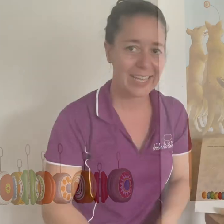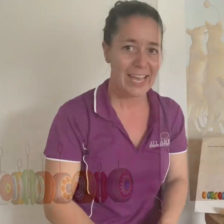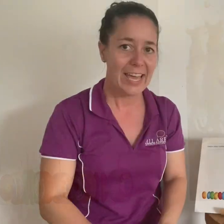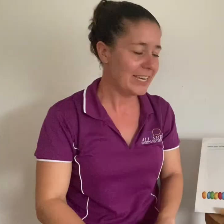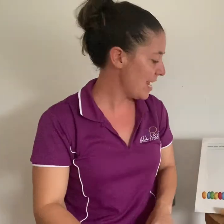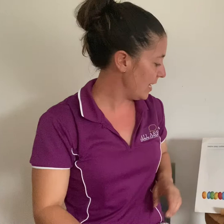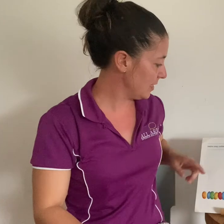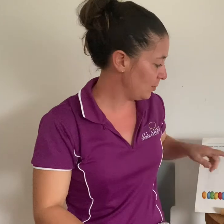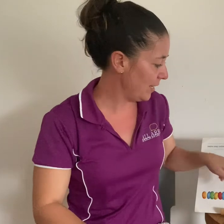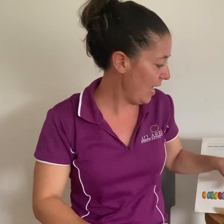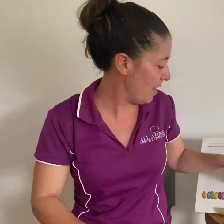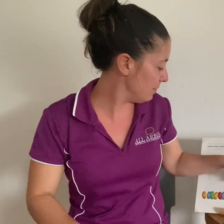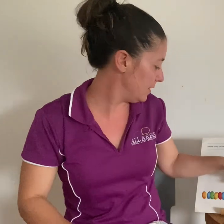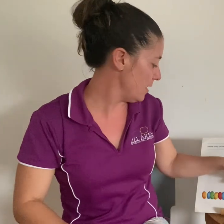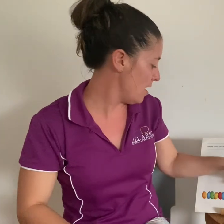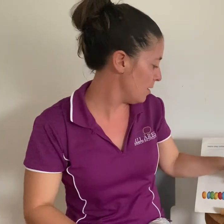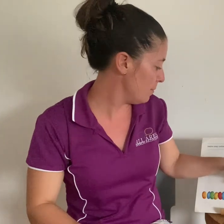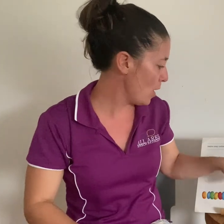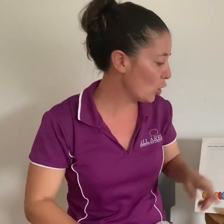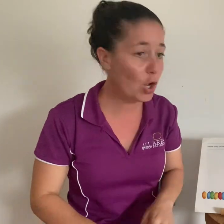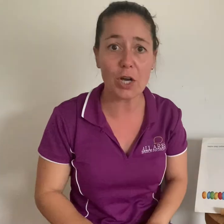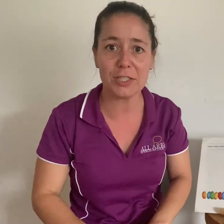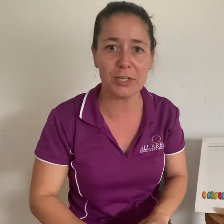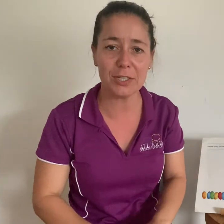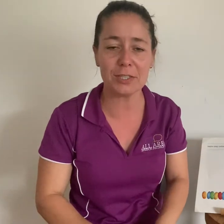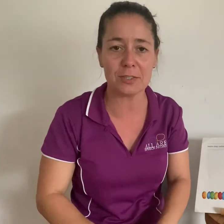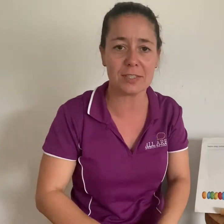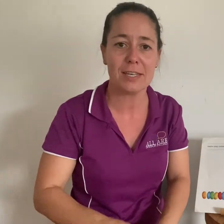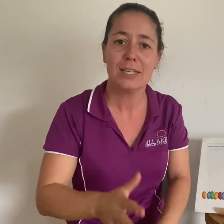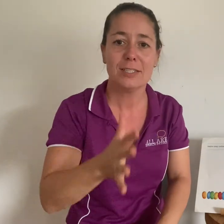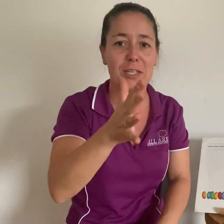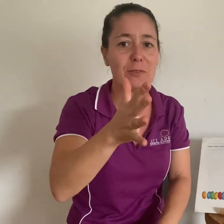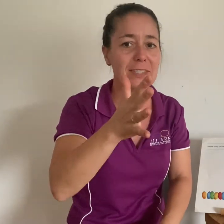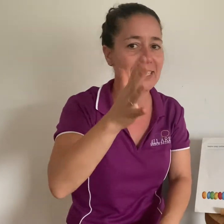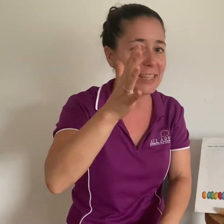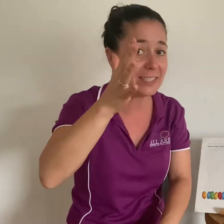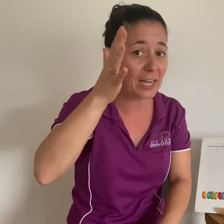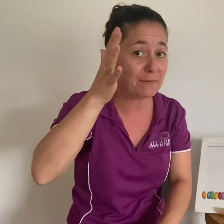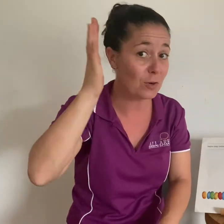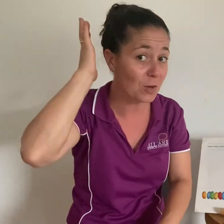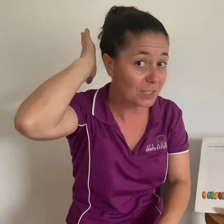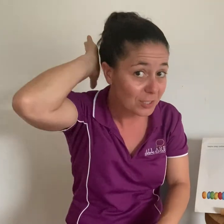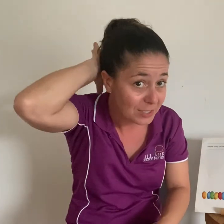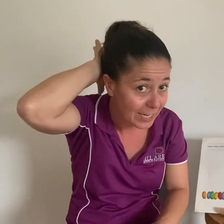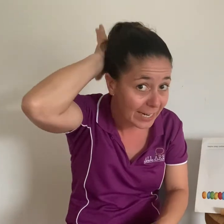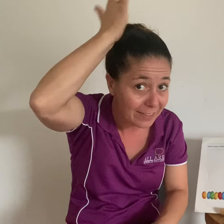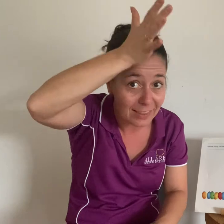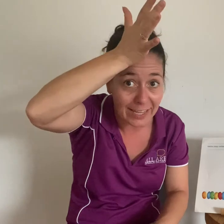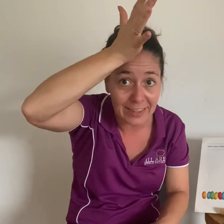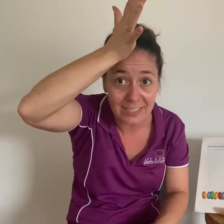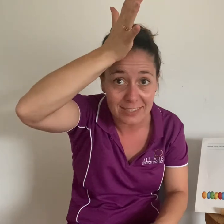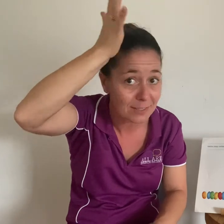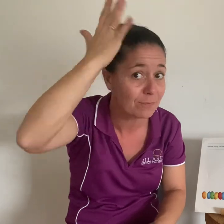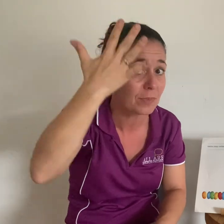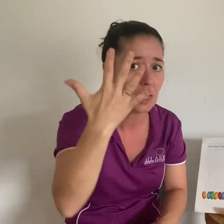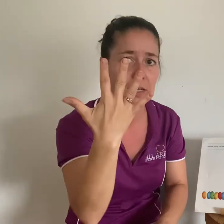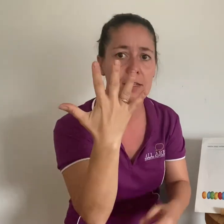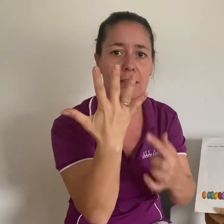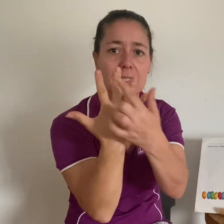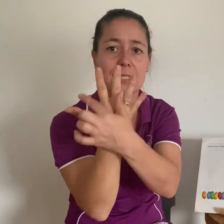next we have some cockatoos so you'll see the sign for cockatoo done either like this this is